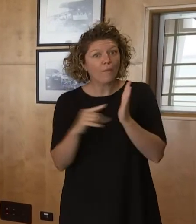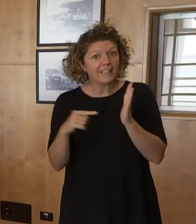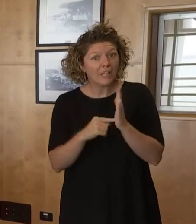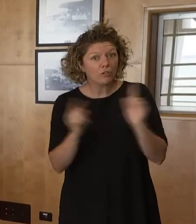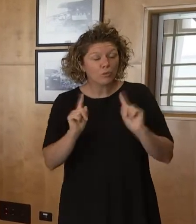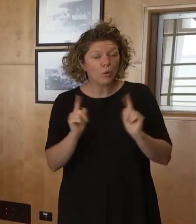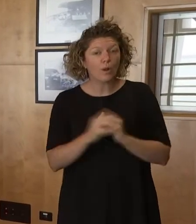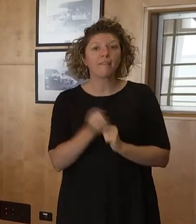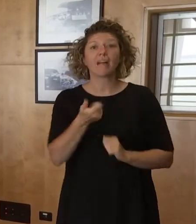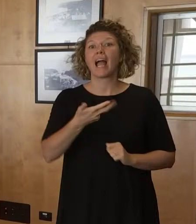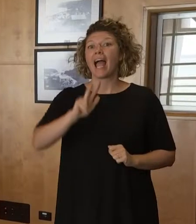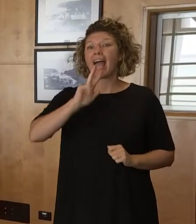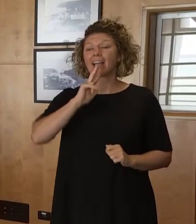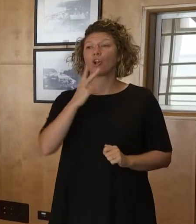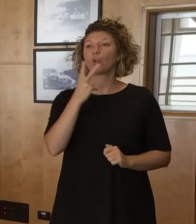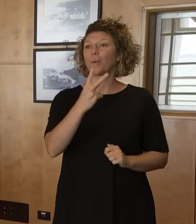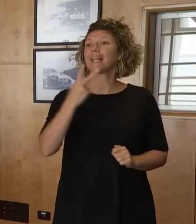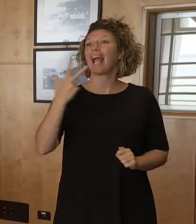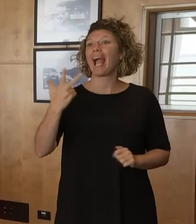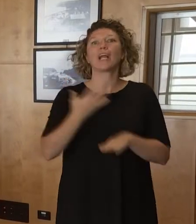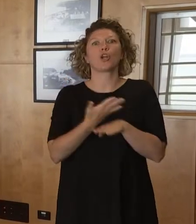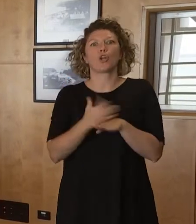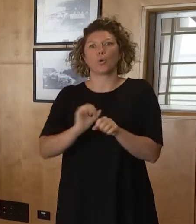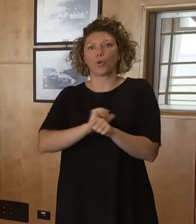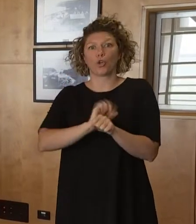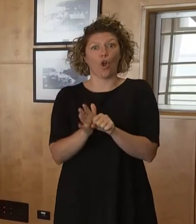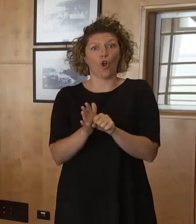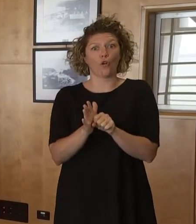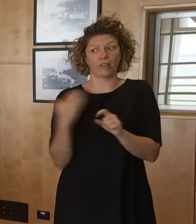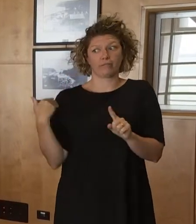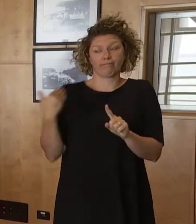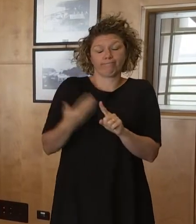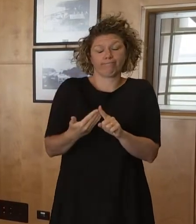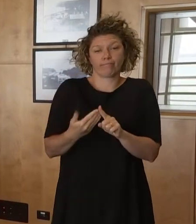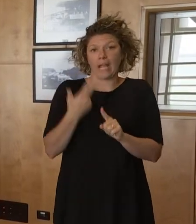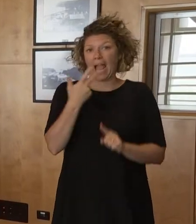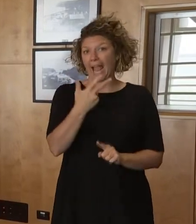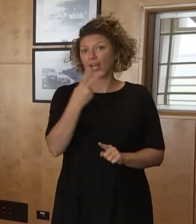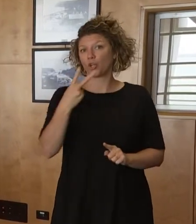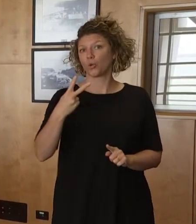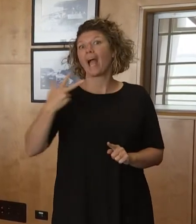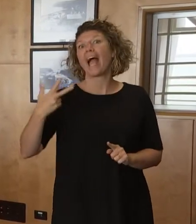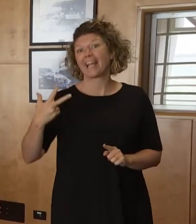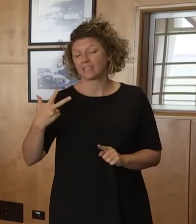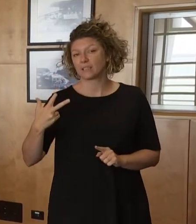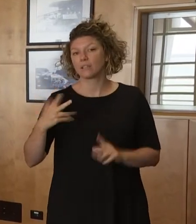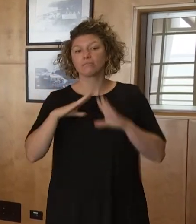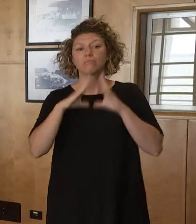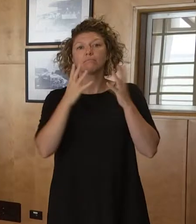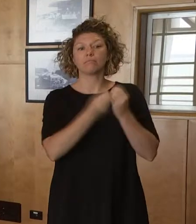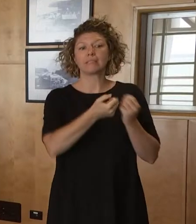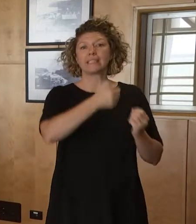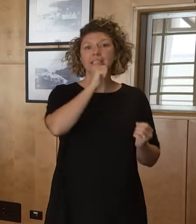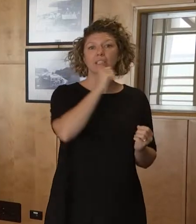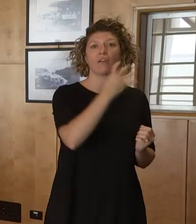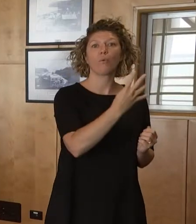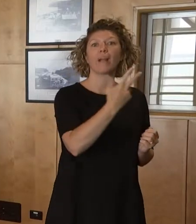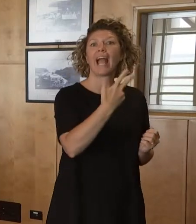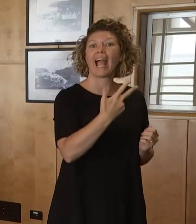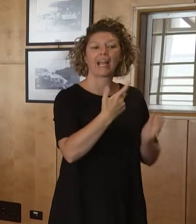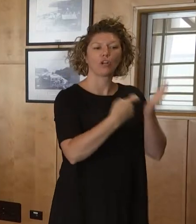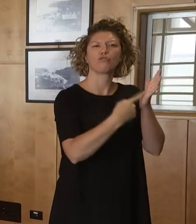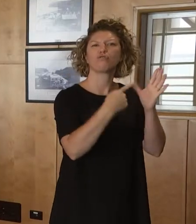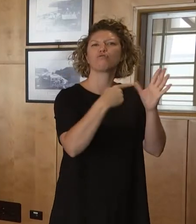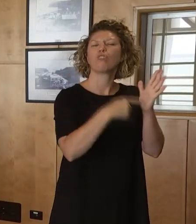828 new cases in the 24 hours to 8pm yesterday evening and that was made up of 648 rapid antigen tests